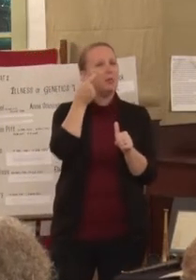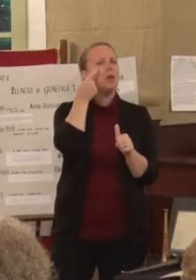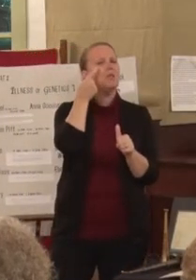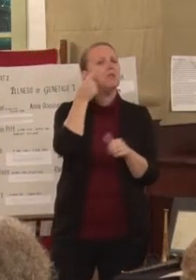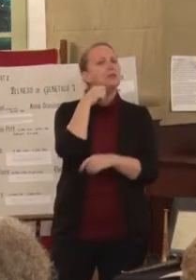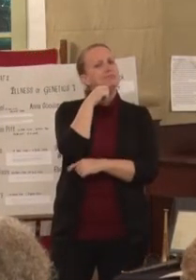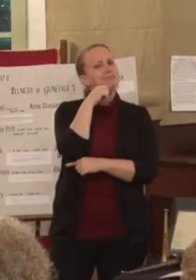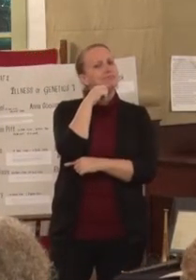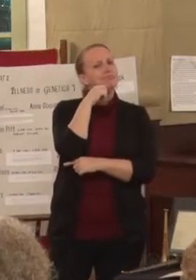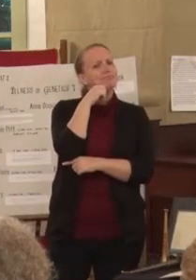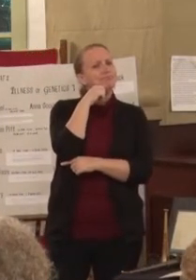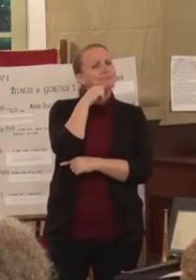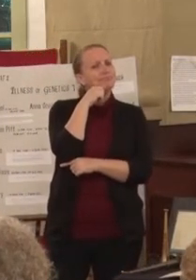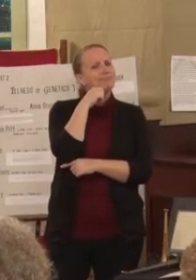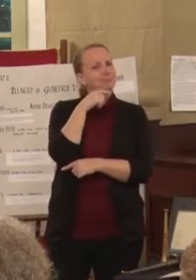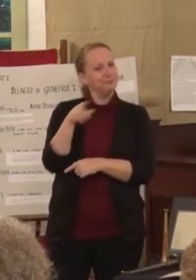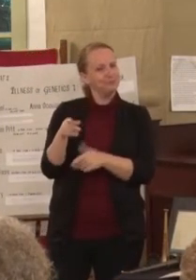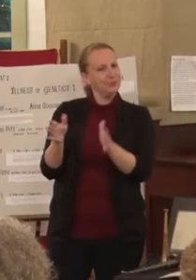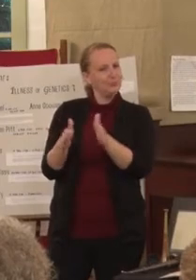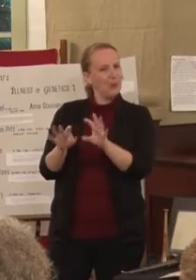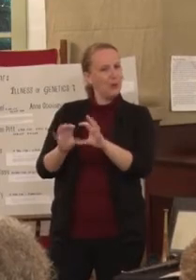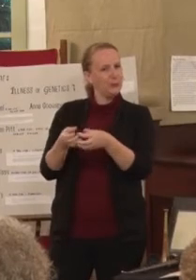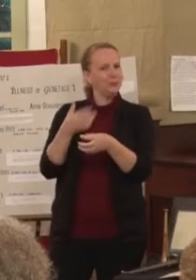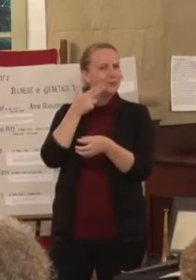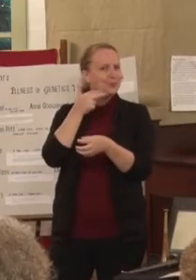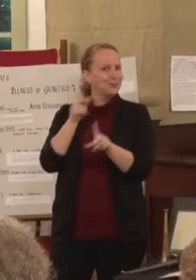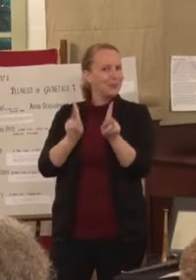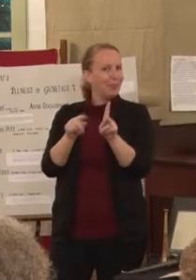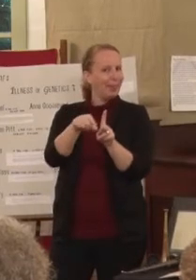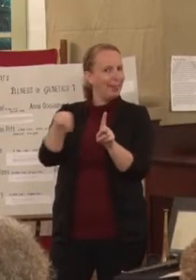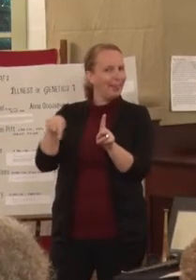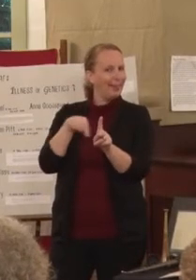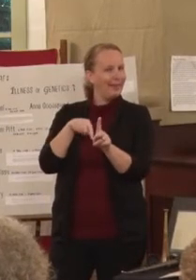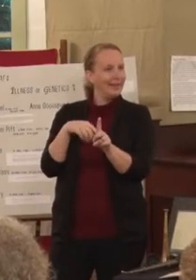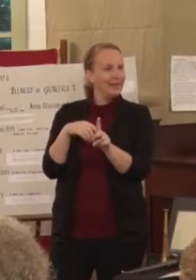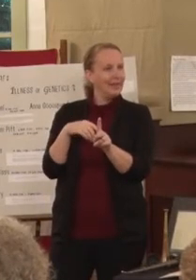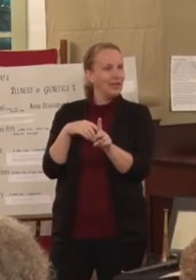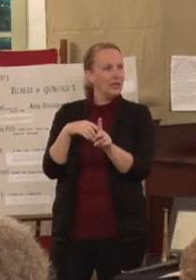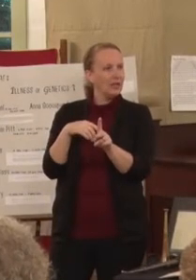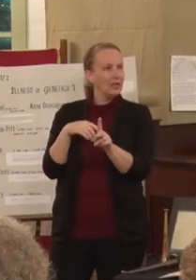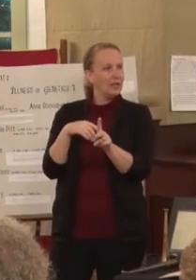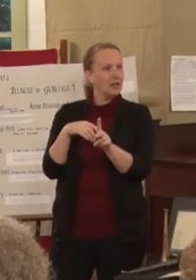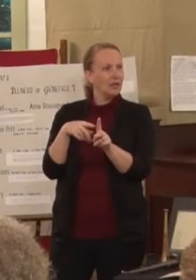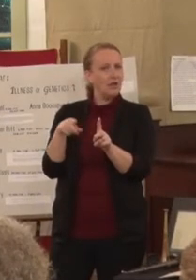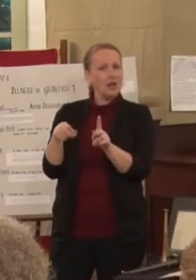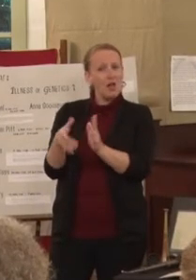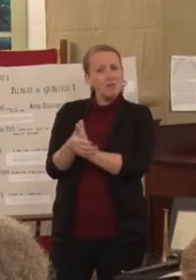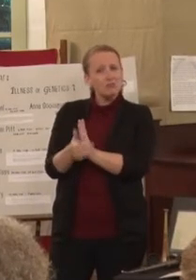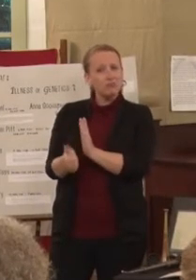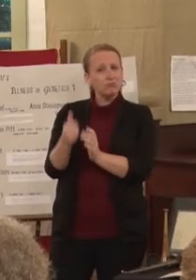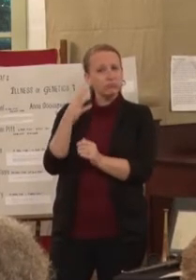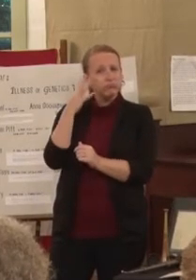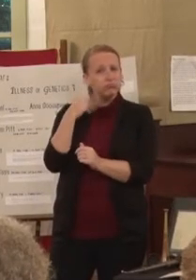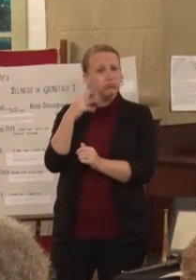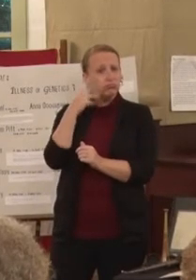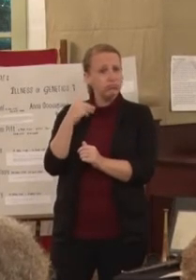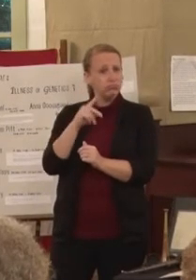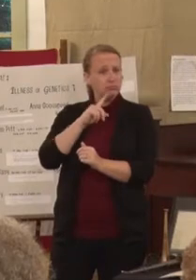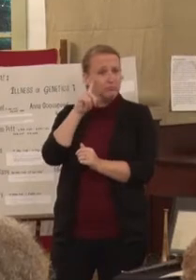here's this small group of people, they have, they're not versed in depth history at all. And